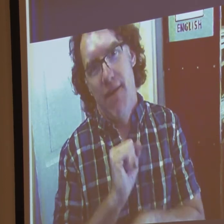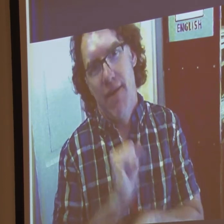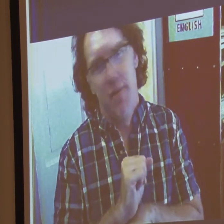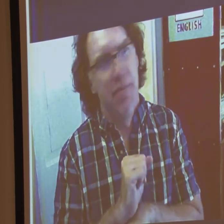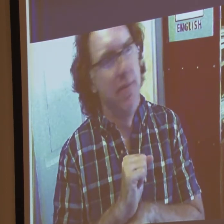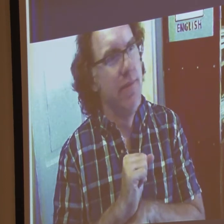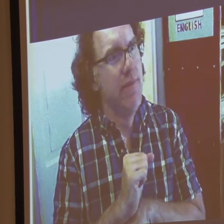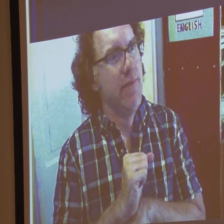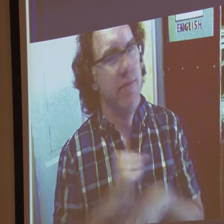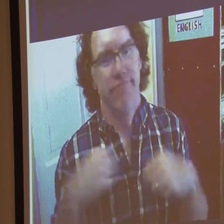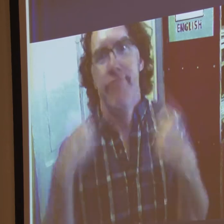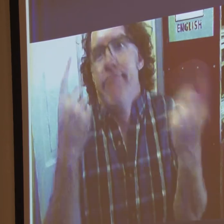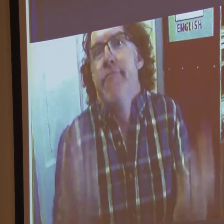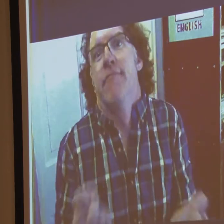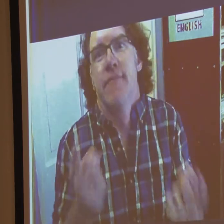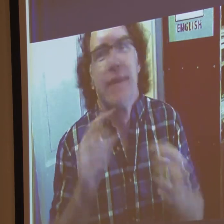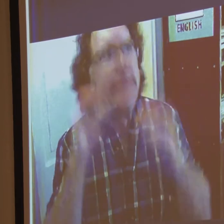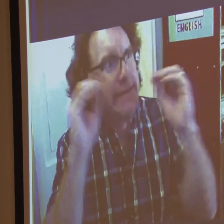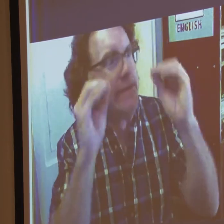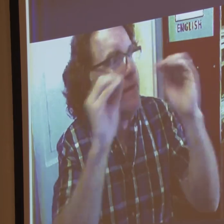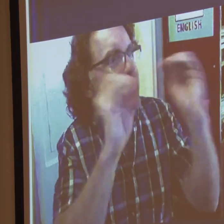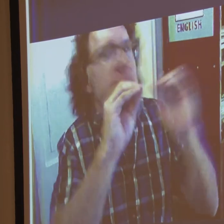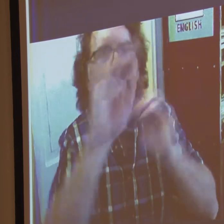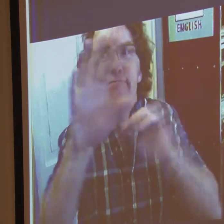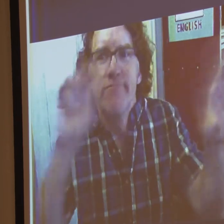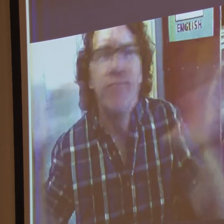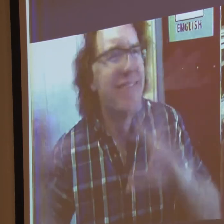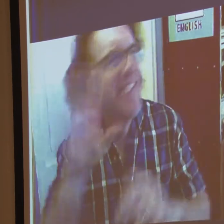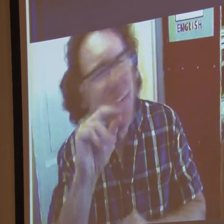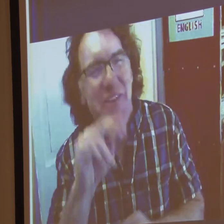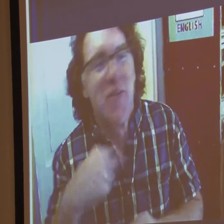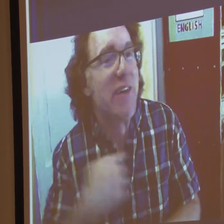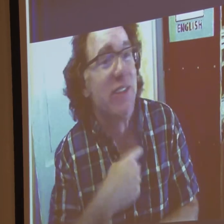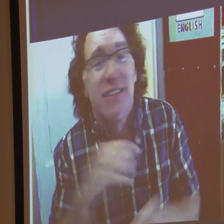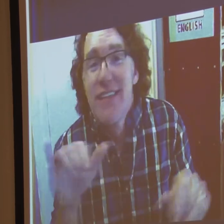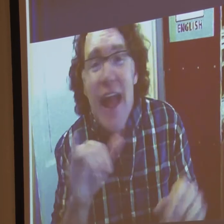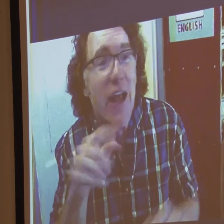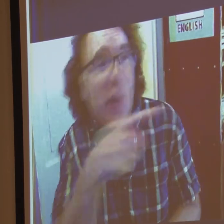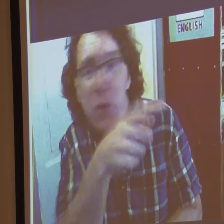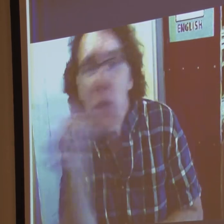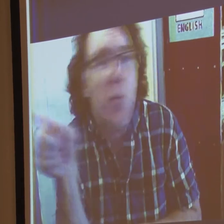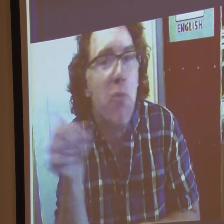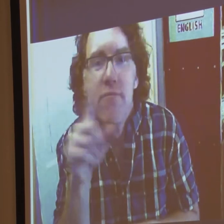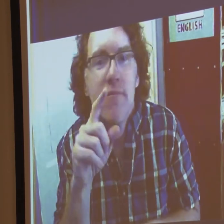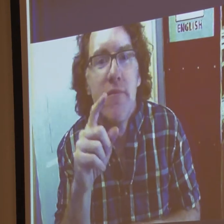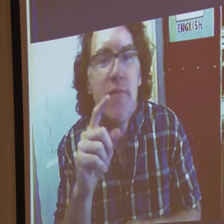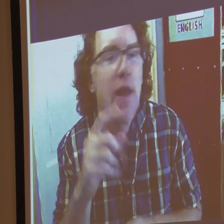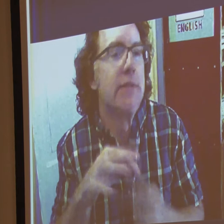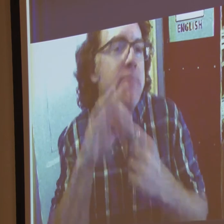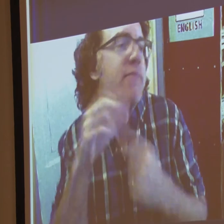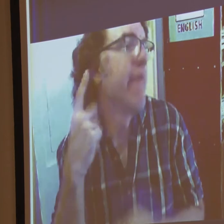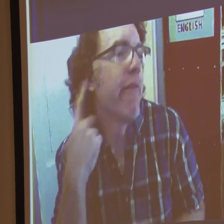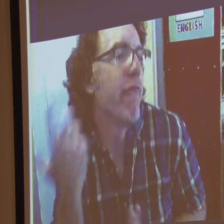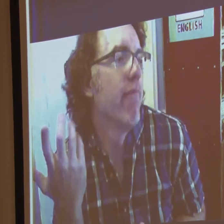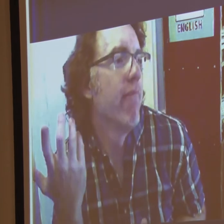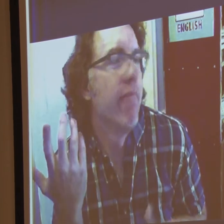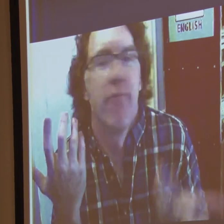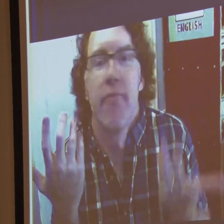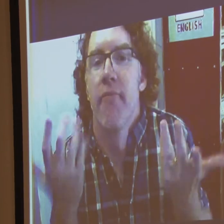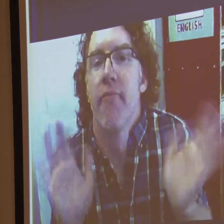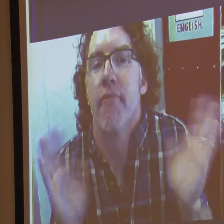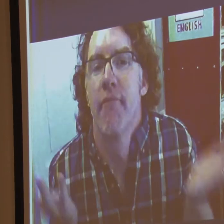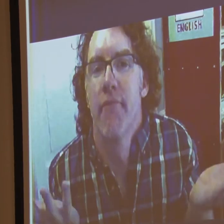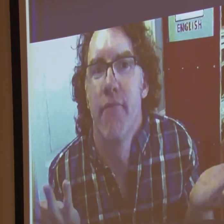flabbergasted, but we can't believe it. I've always held down a job. Deaf people are just like anybody